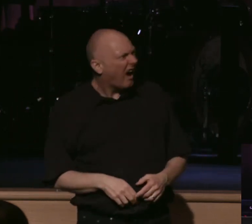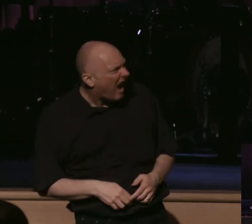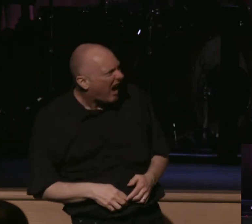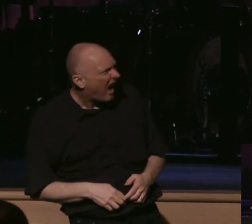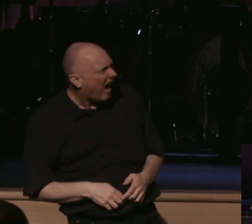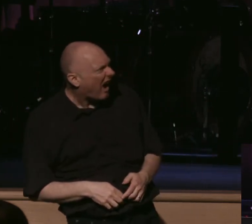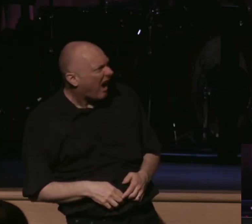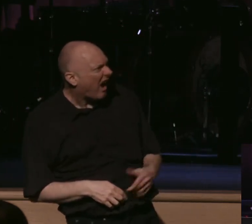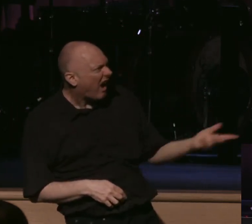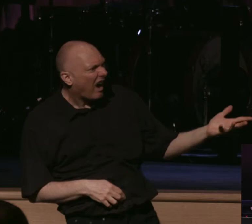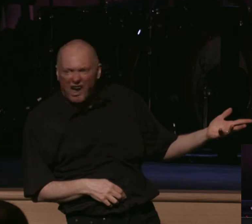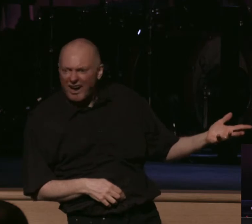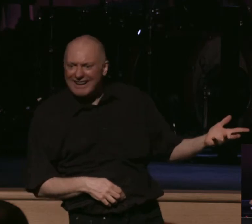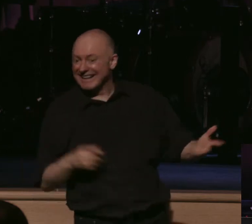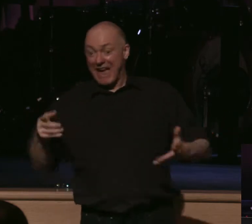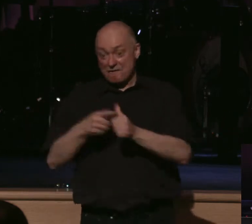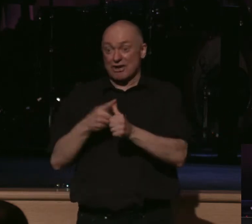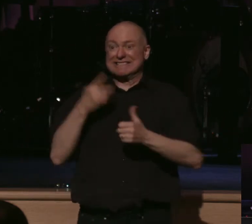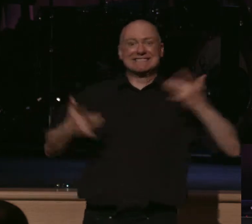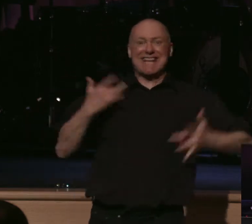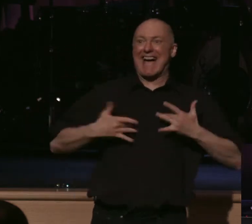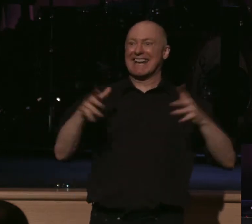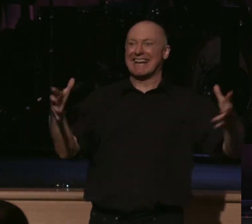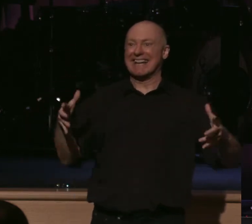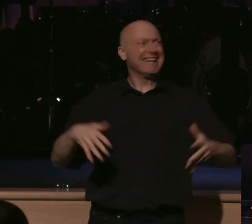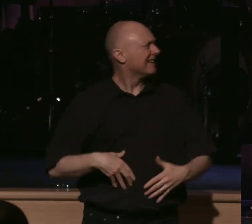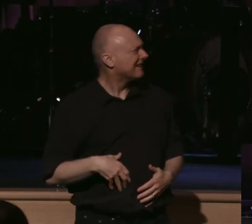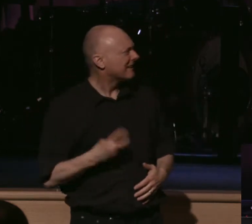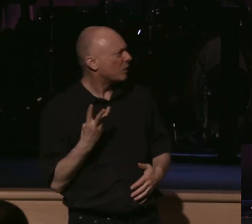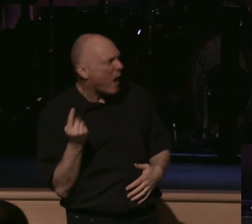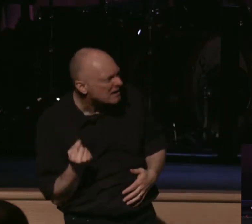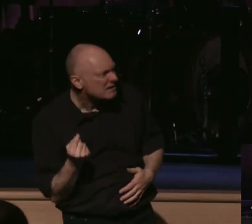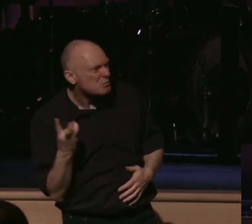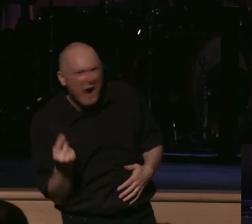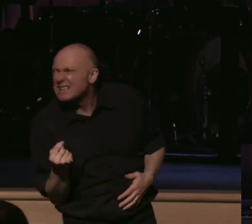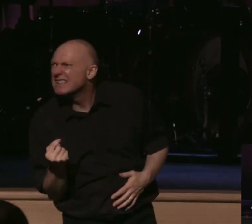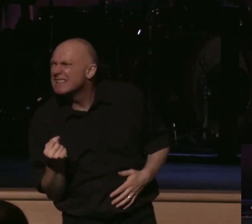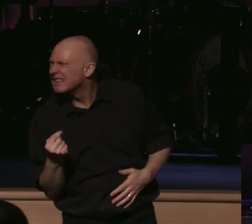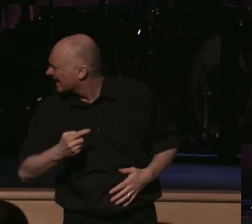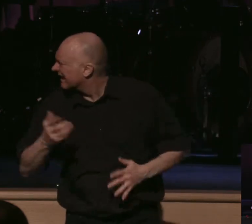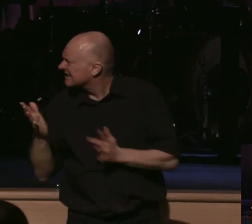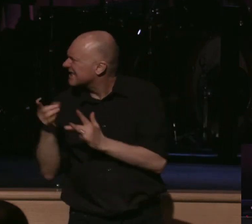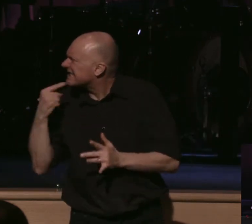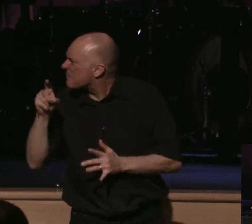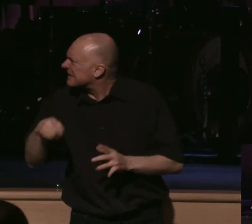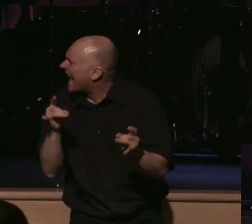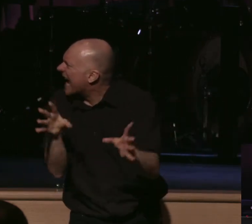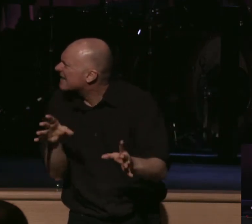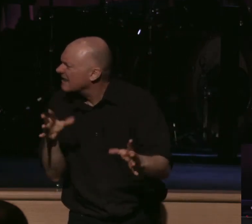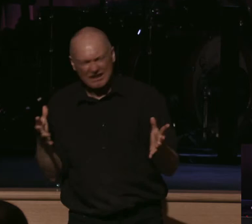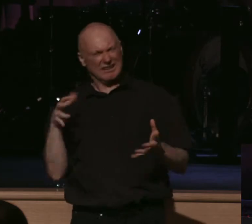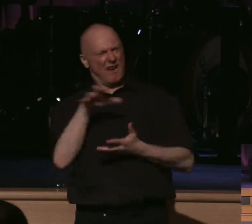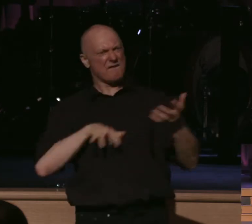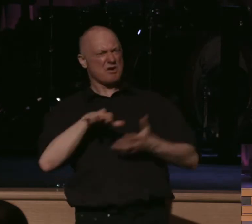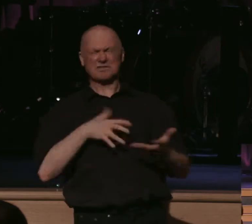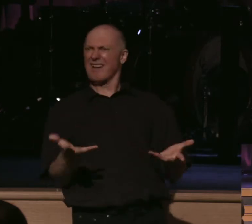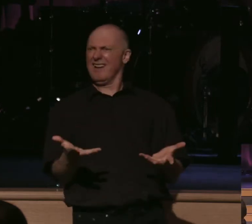verse 26, you're all excited with the crowd, and then you're like, what? And you're like, did he just say that? And you're just kind of confused. Because again, this is